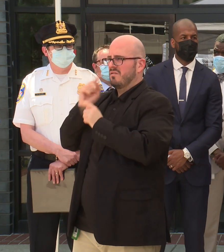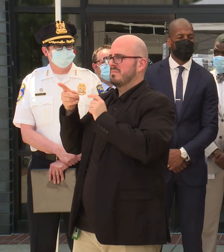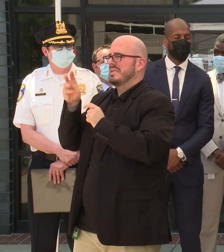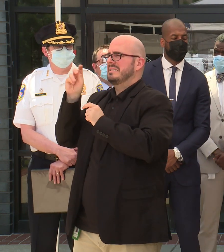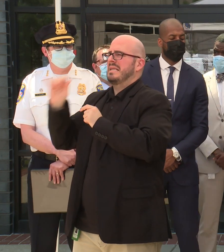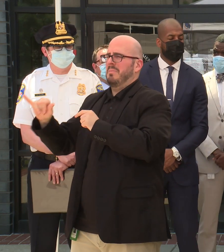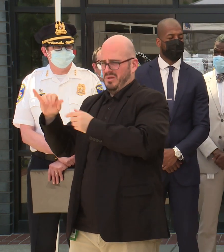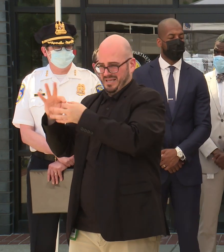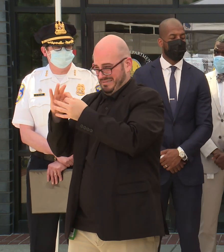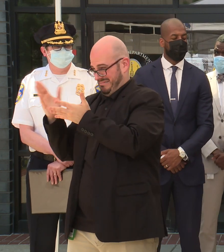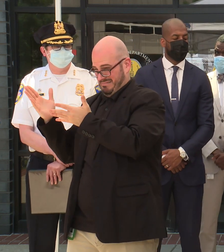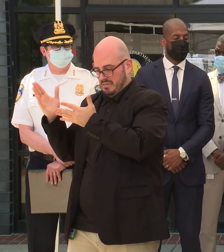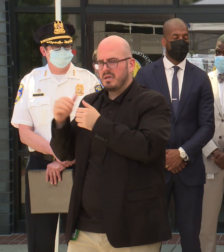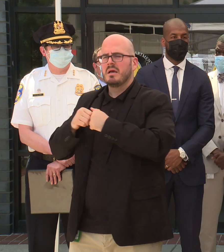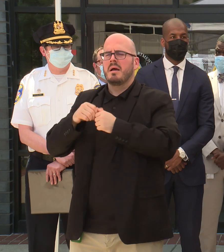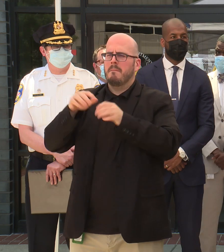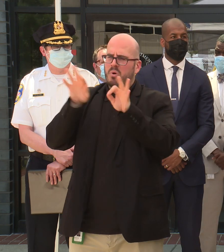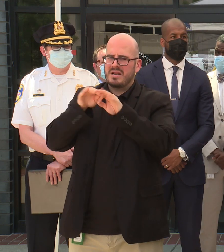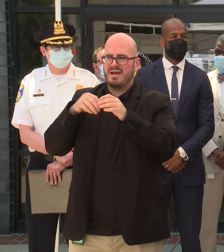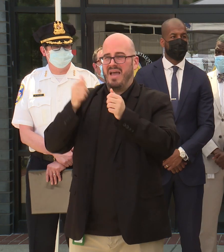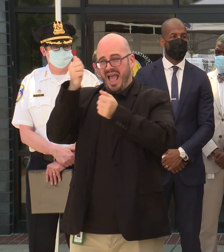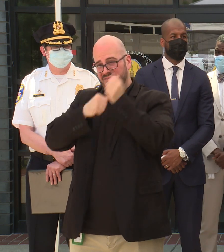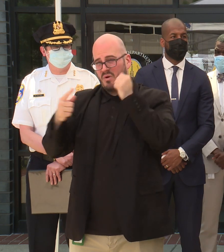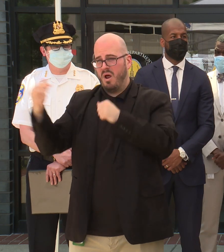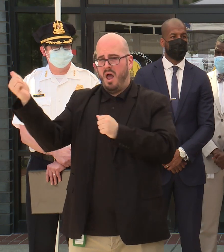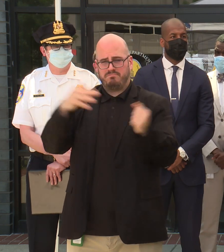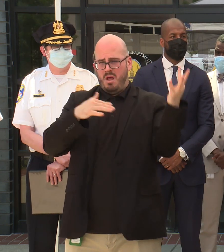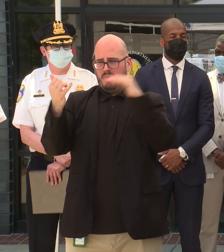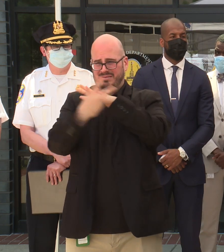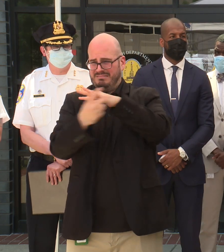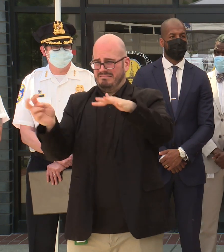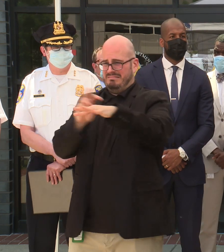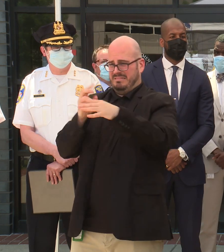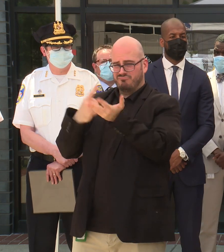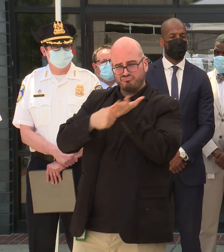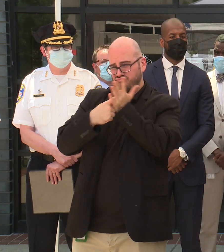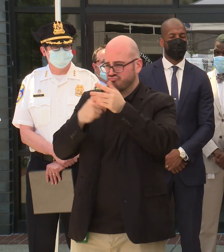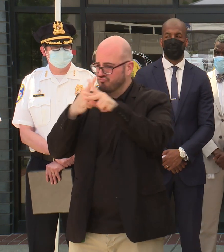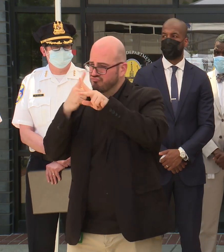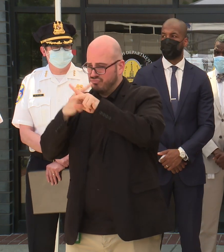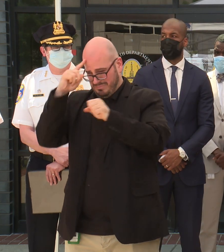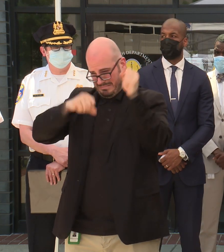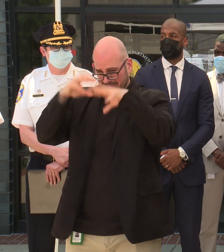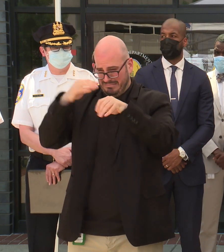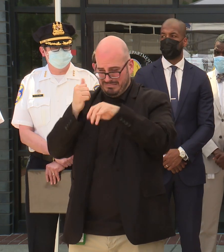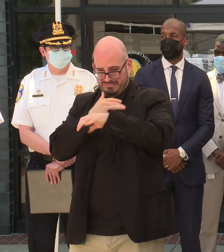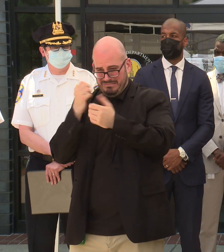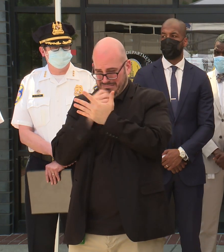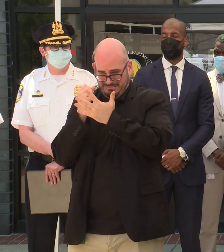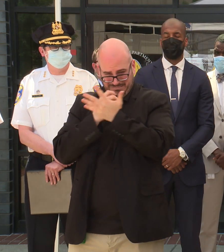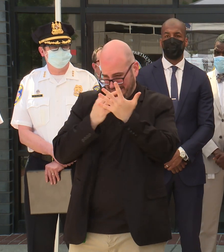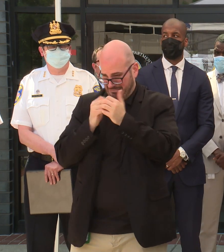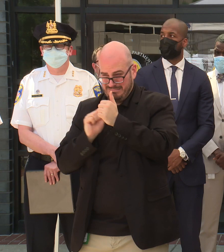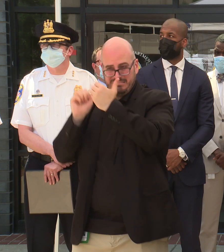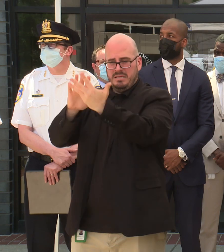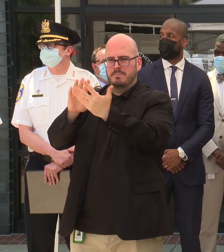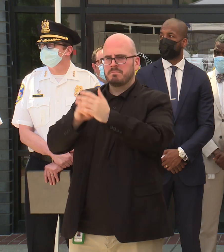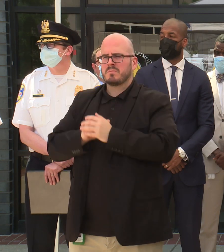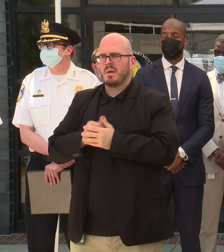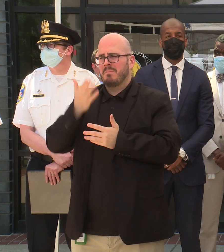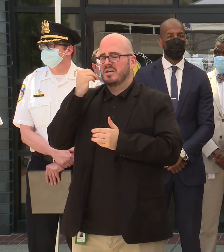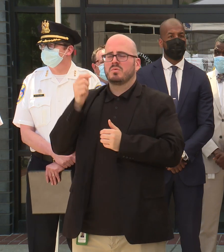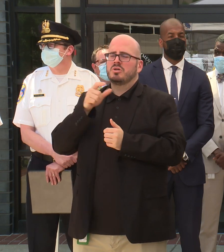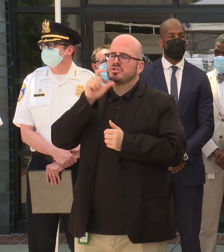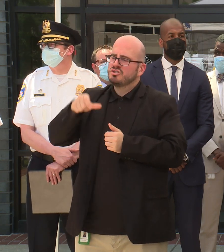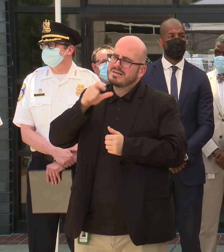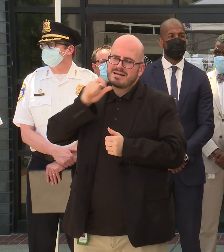But we have to get everyone at the table to do that because we cannot consistently have folks who clearly should not have been out on